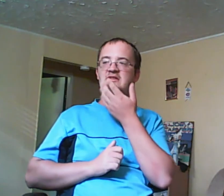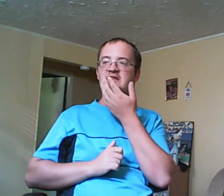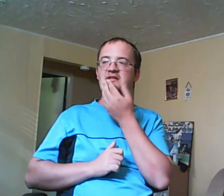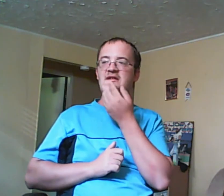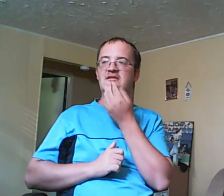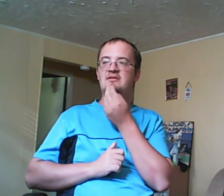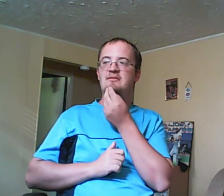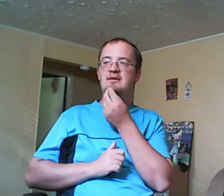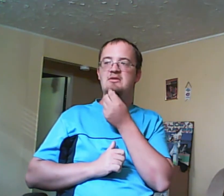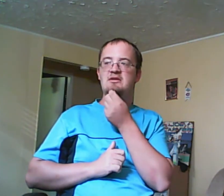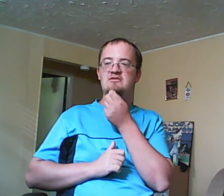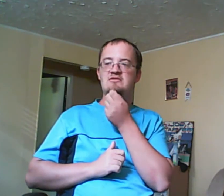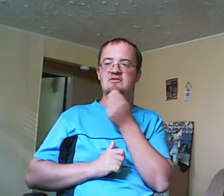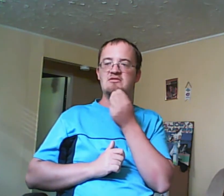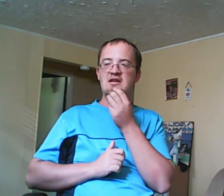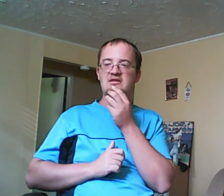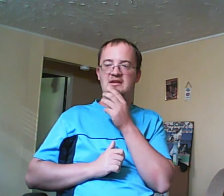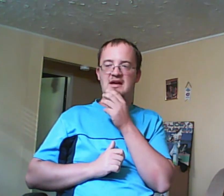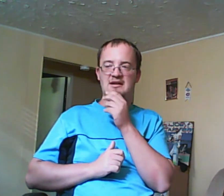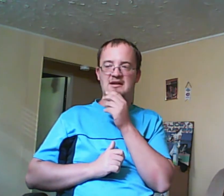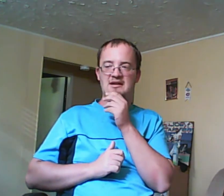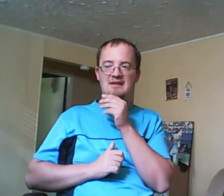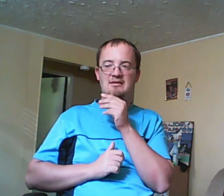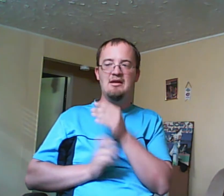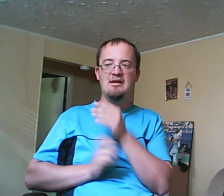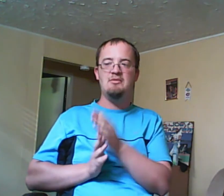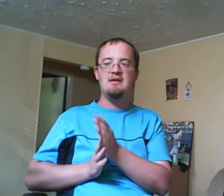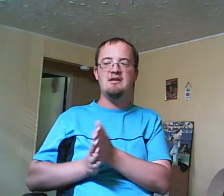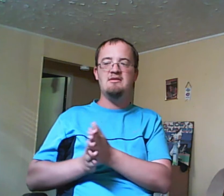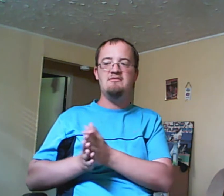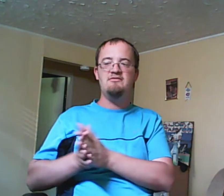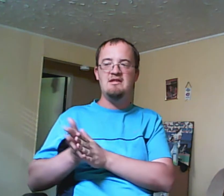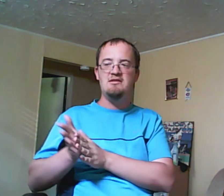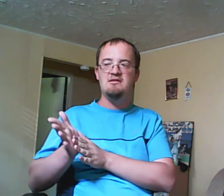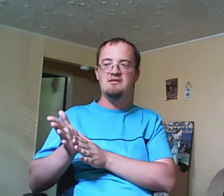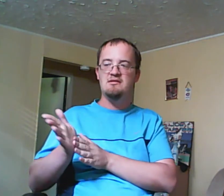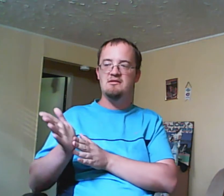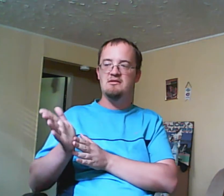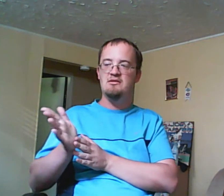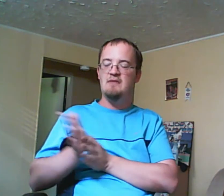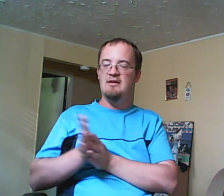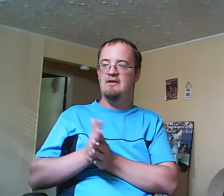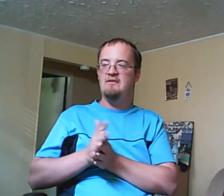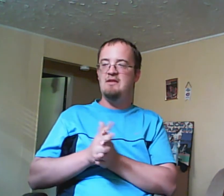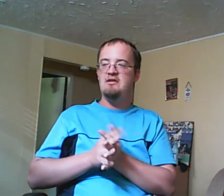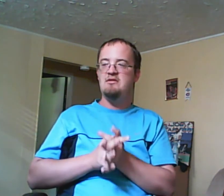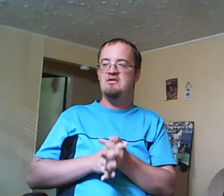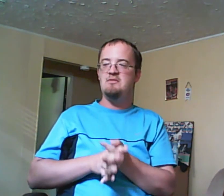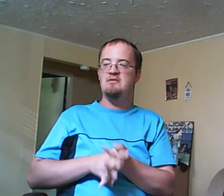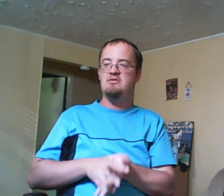decent character. He was introduced as a guy in a gang held by his cousin, Fence. Well, I thought it was his cousin Fence, but it was his